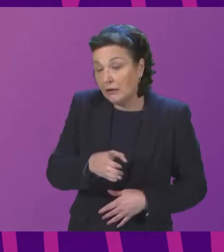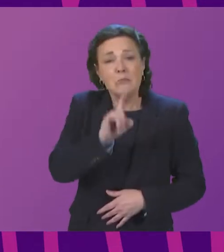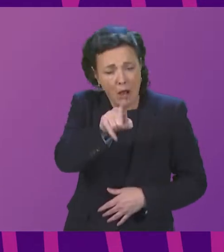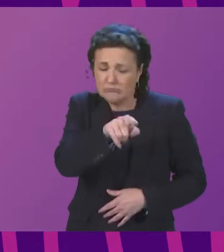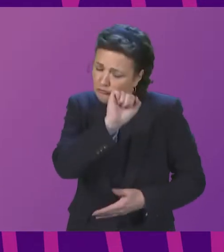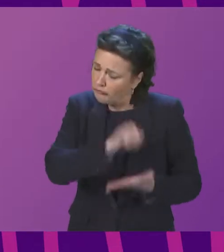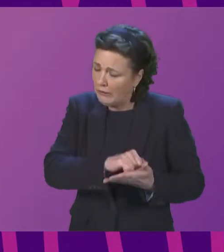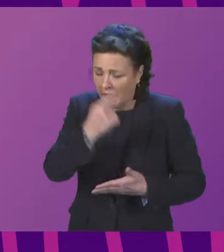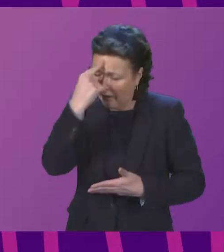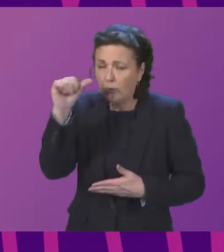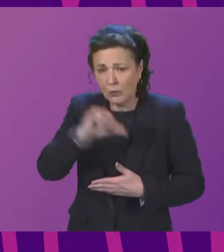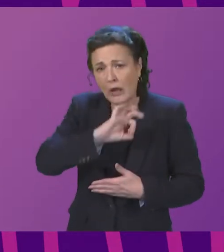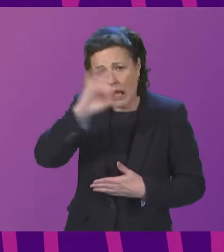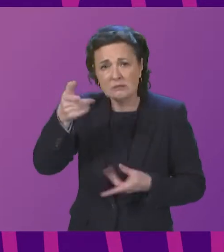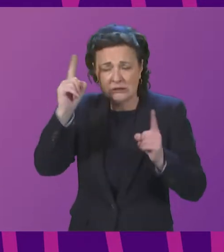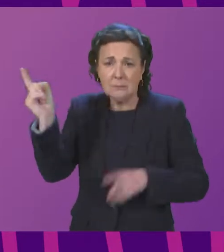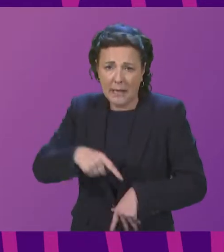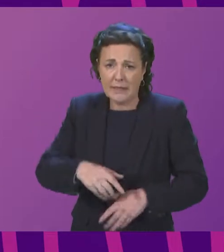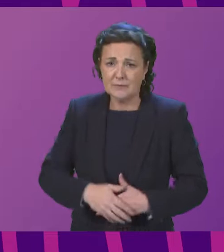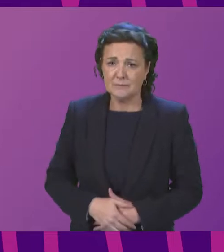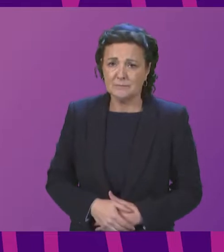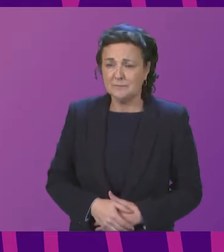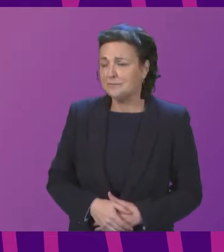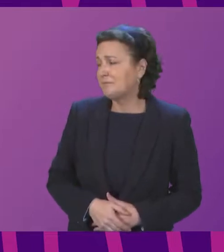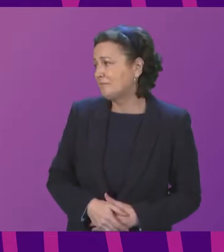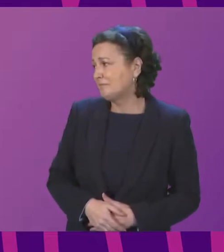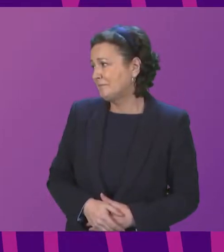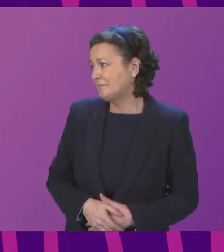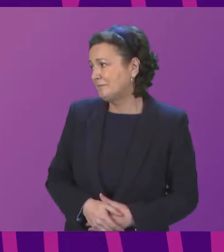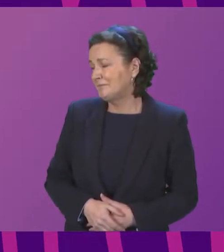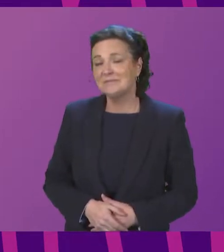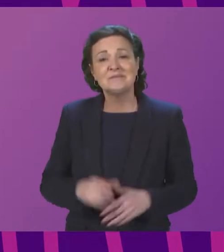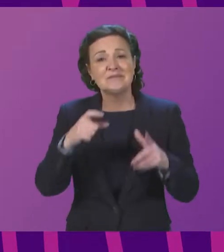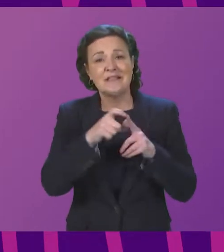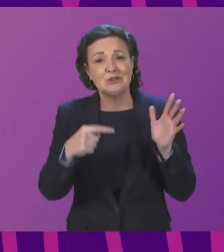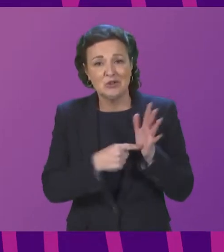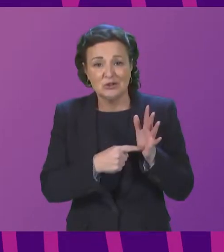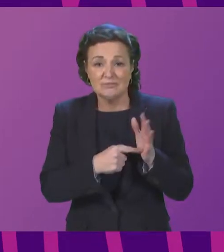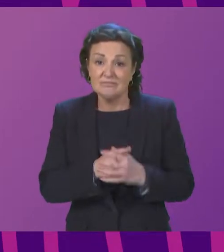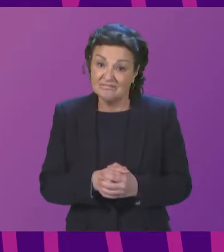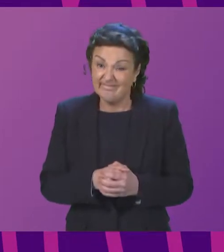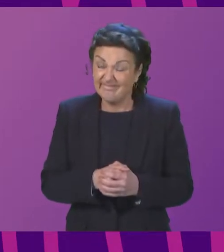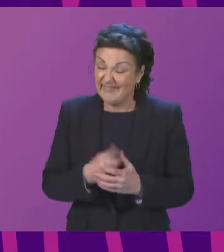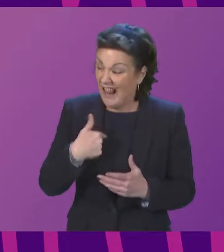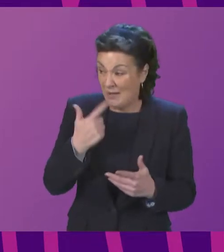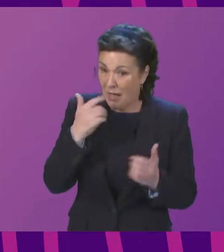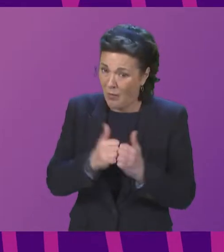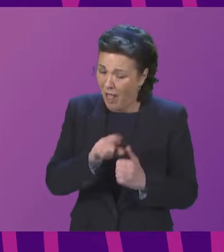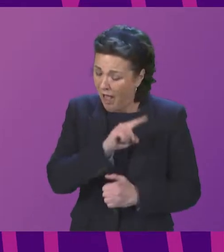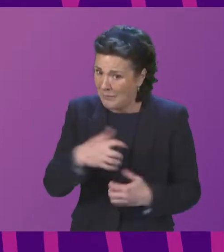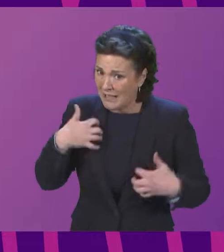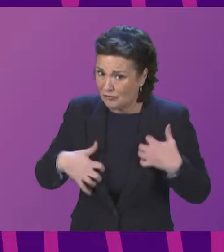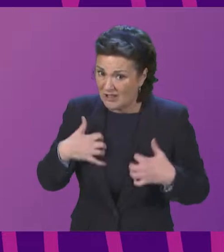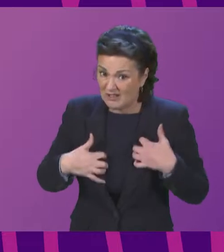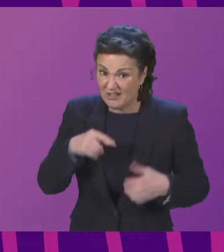minister back David Torms um thank you convener I'm like my colleagues um the petition is something that I'm really interested in somebody